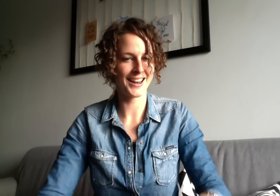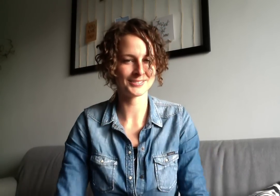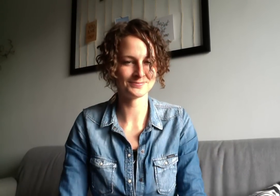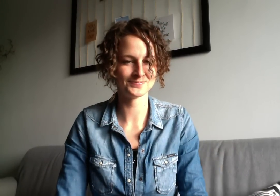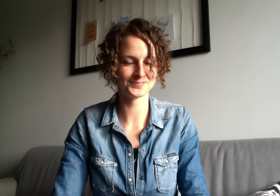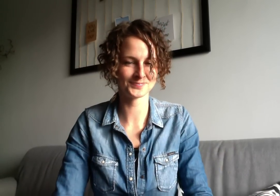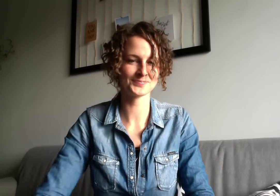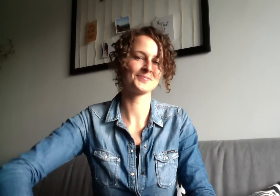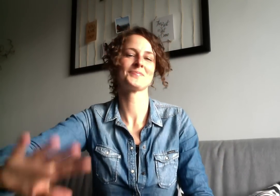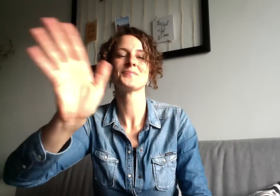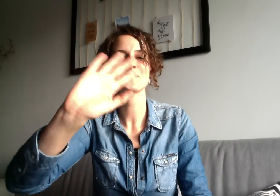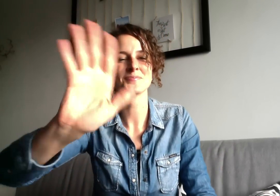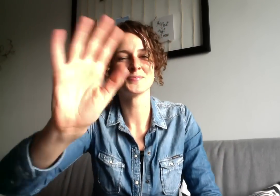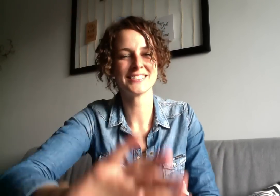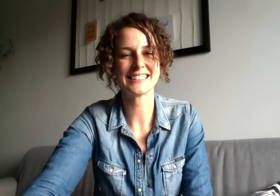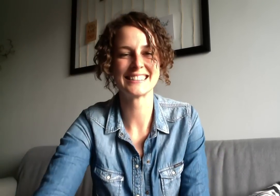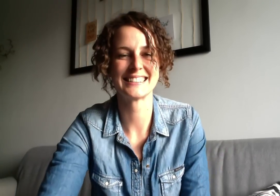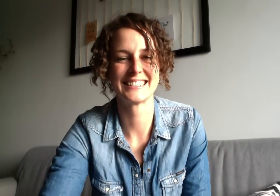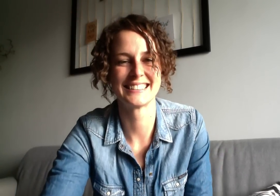I don't I'll aef fantastic. It's